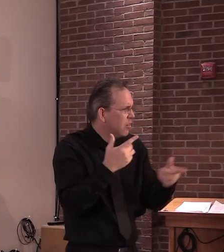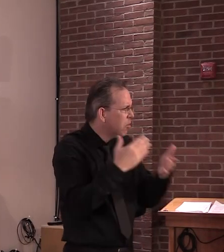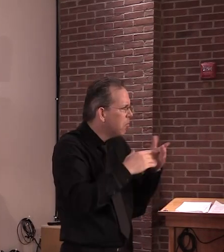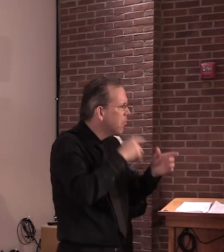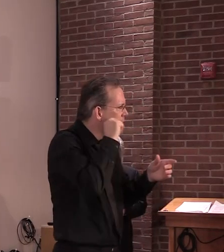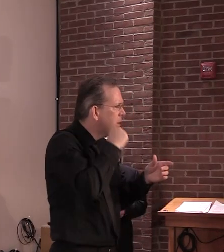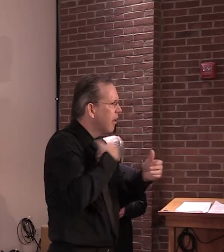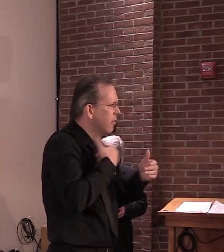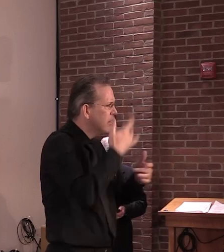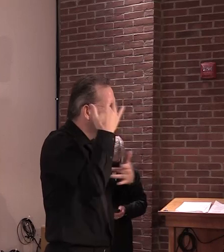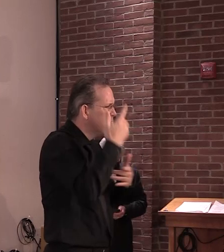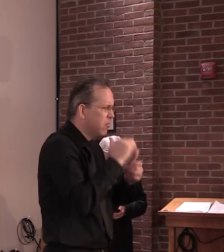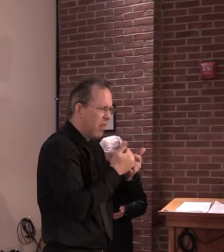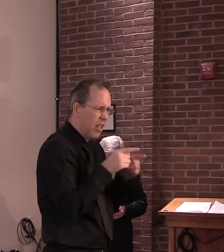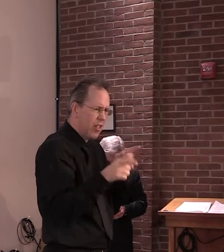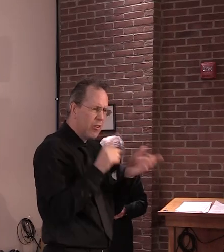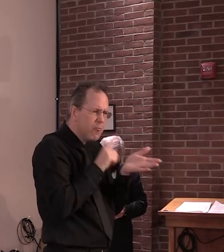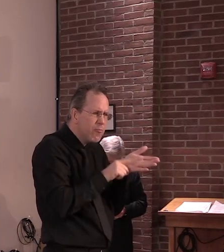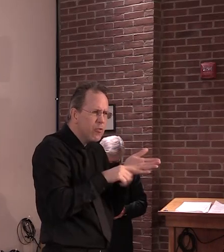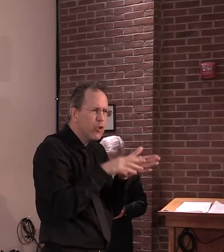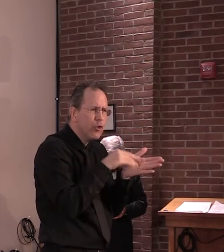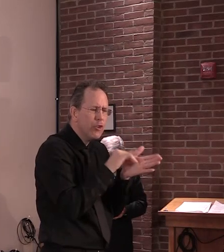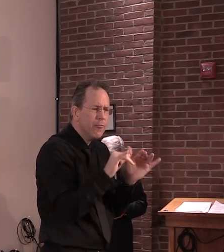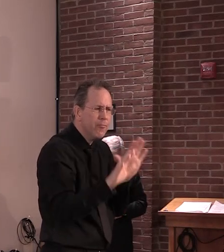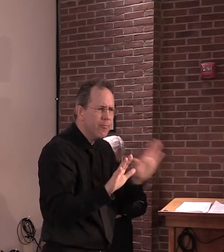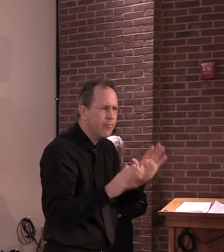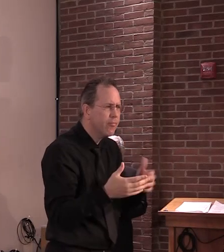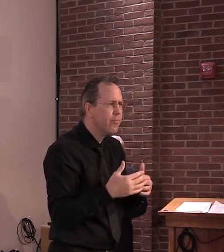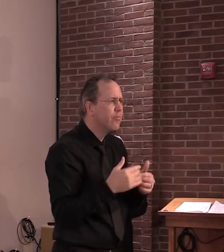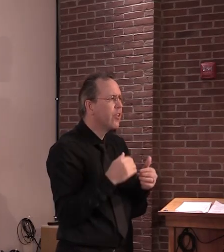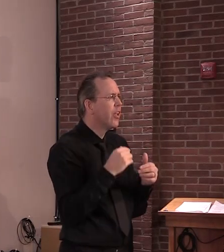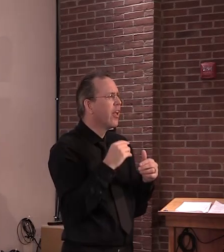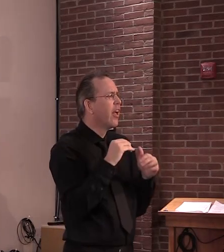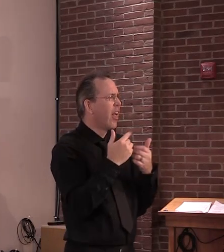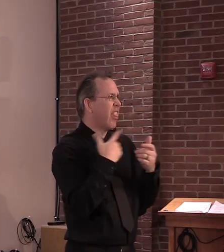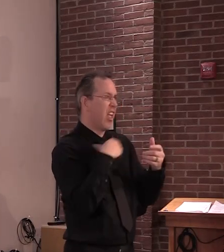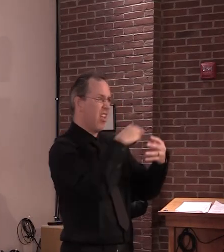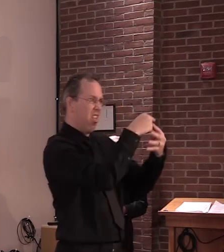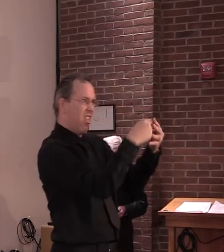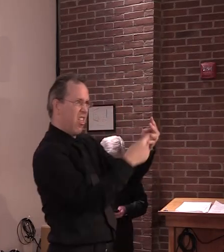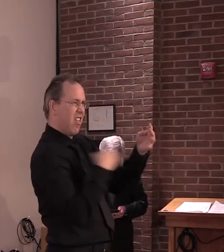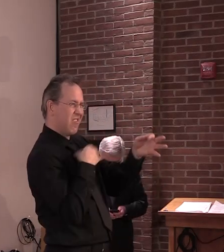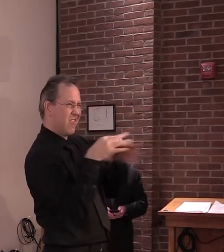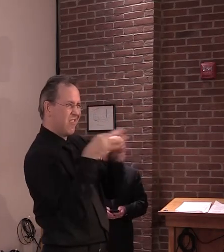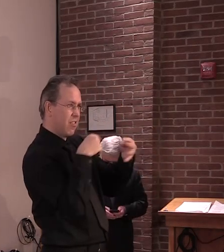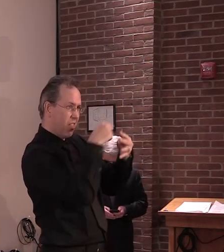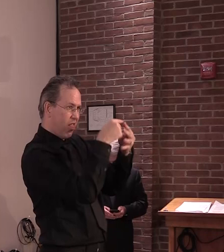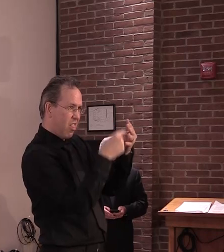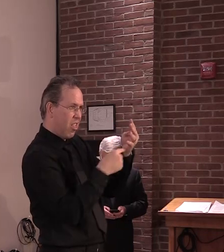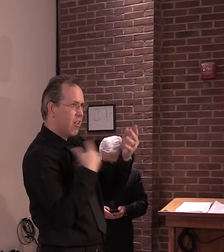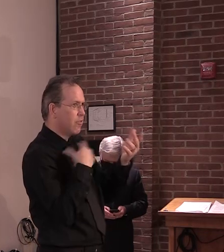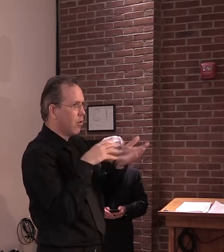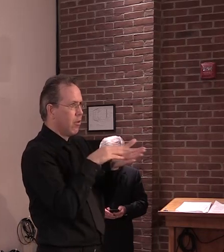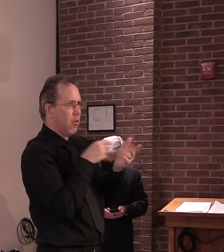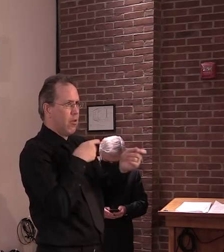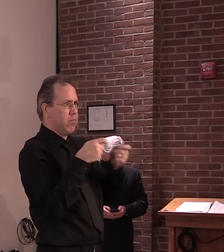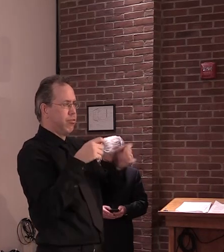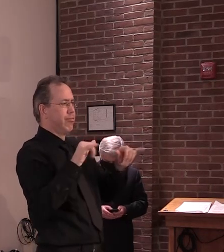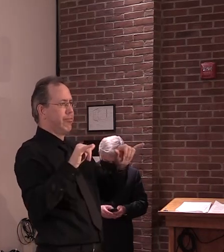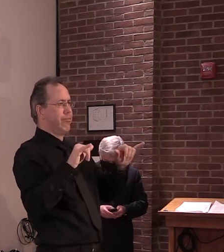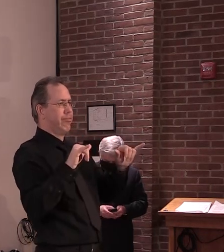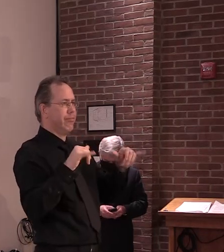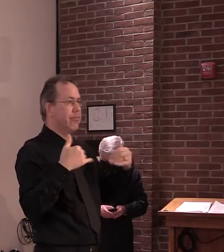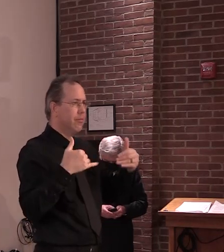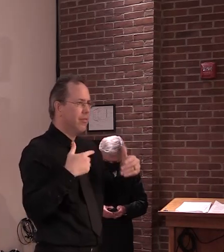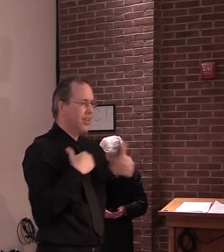translating our management of the pandemic, I think the biggest thing we want the answers for, that no